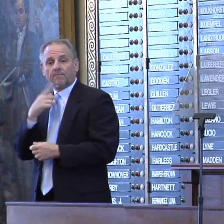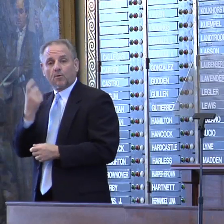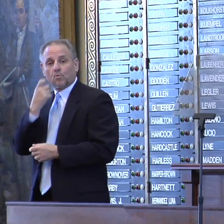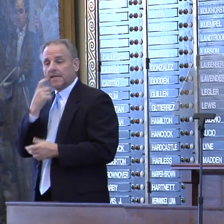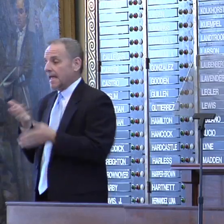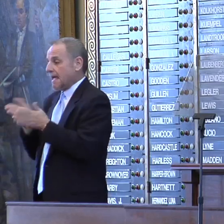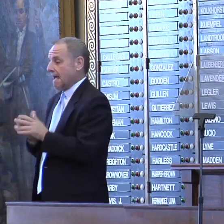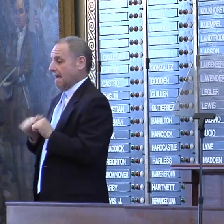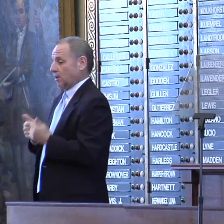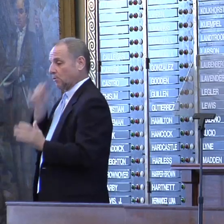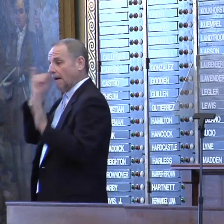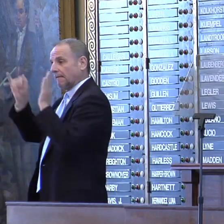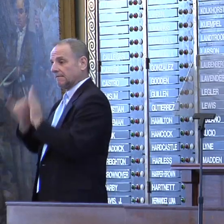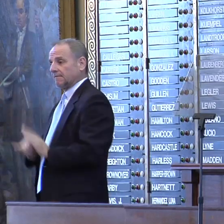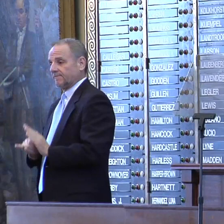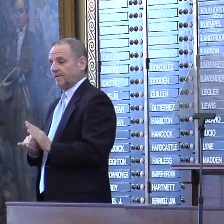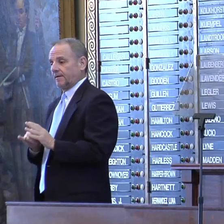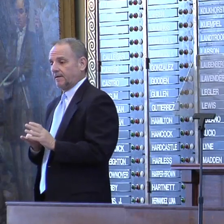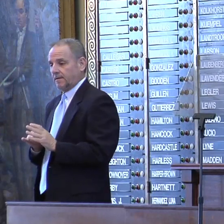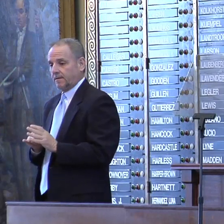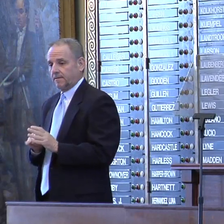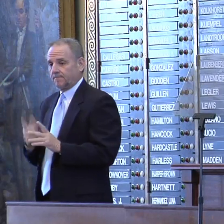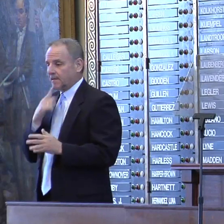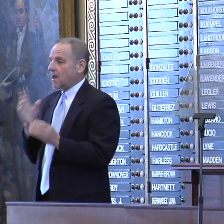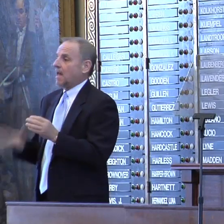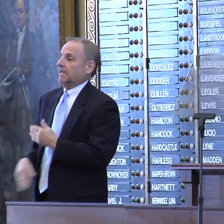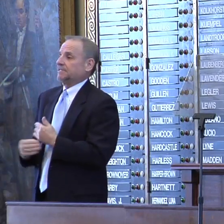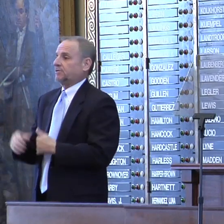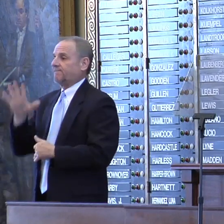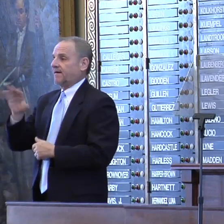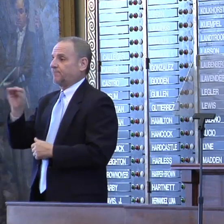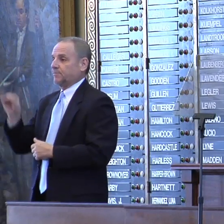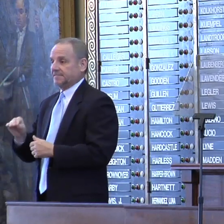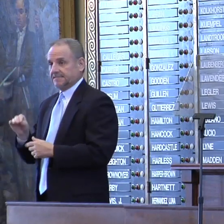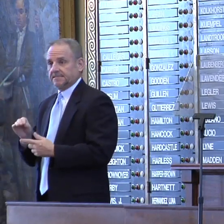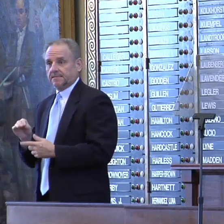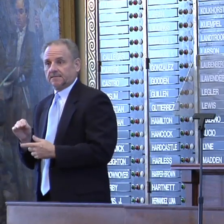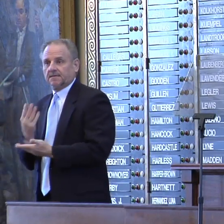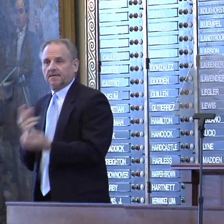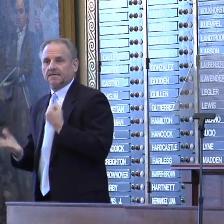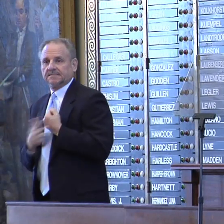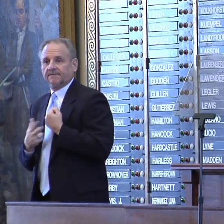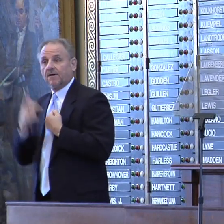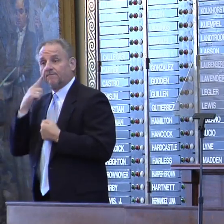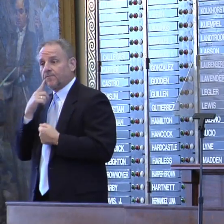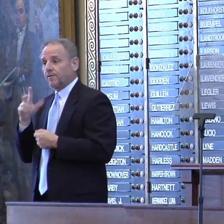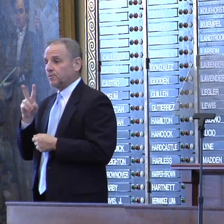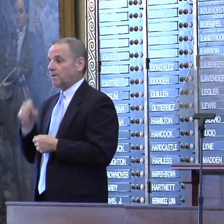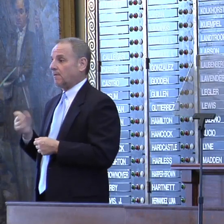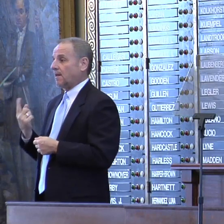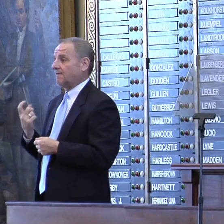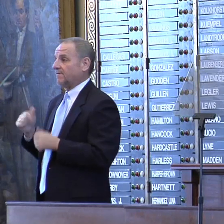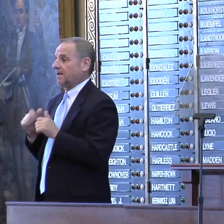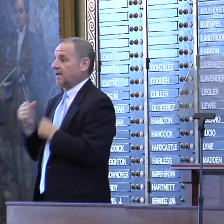asked agencies to identify an additional 2.5% savings for the 2011 fiscal year. My office